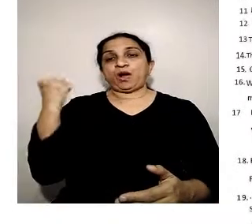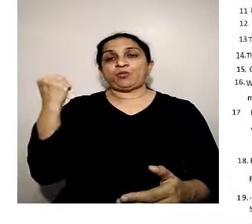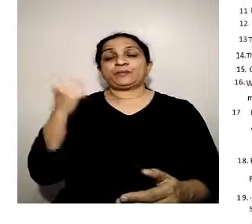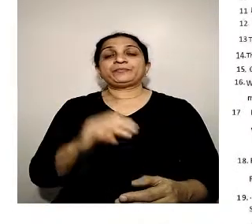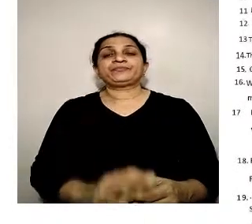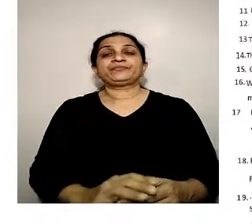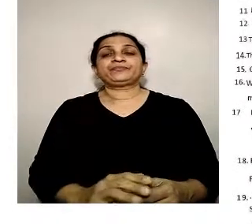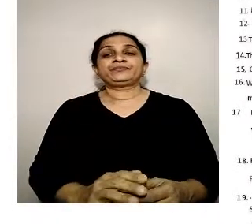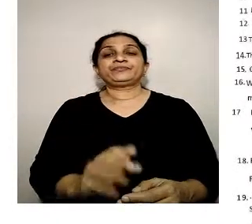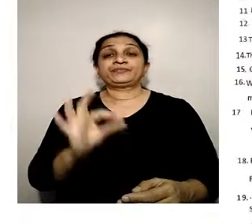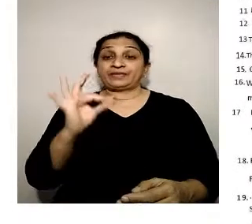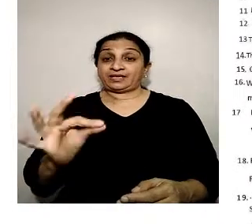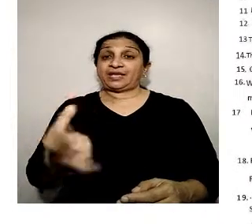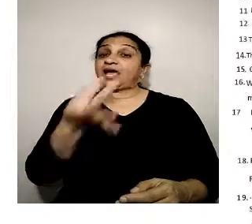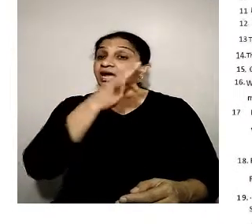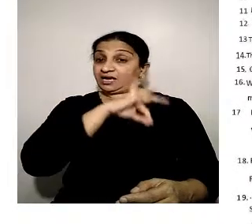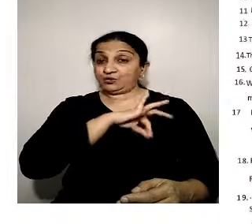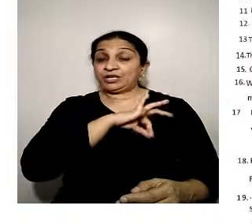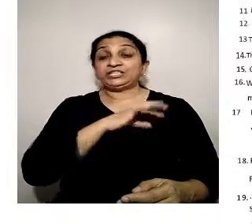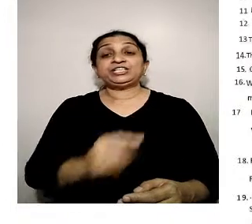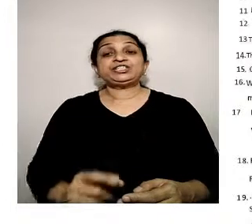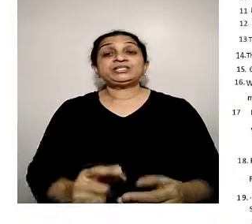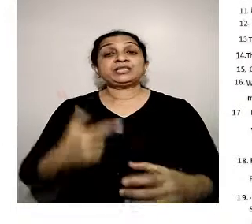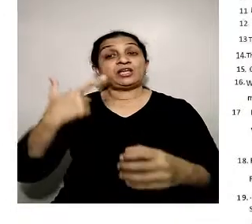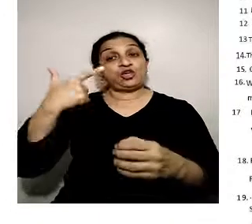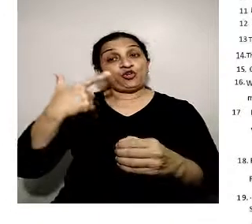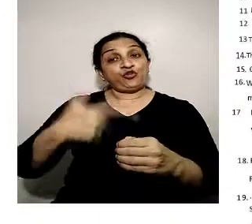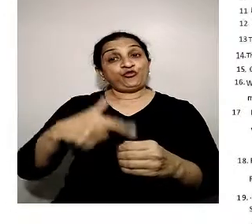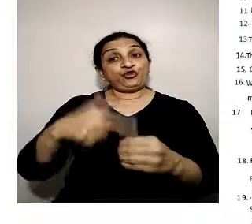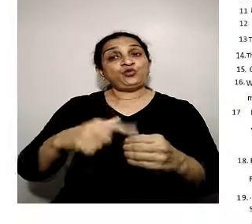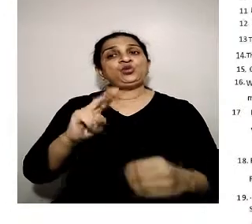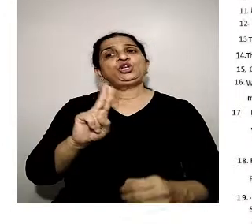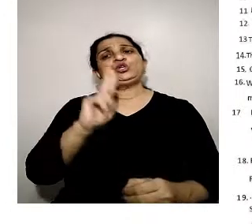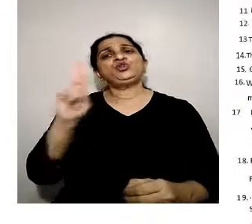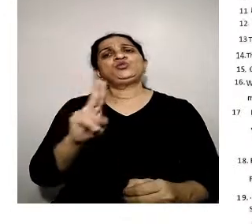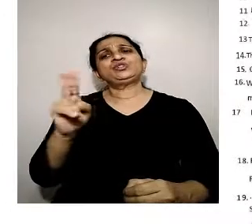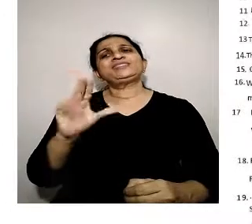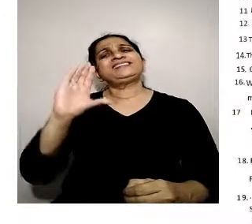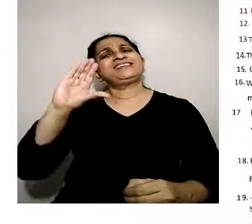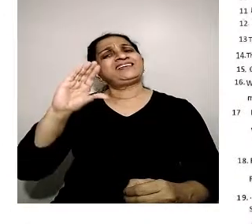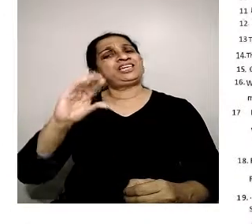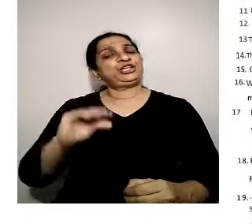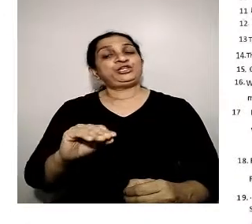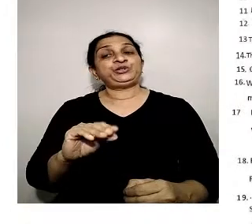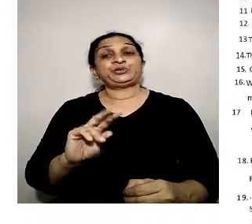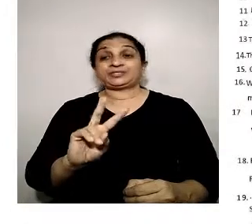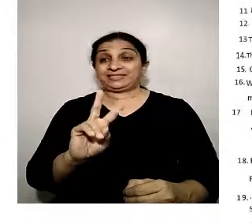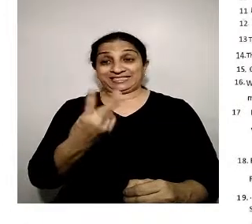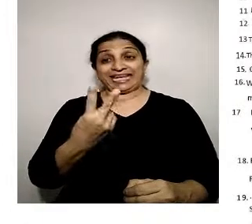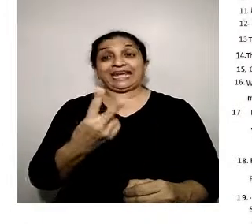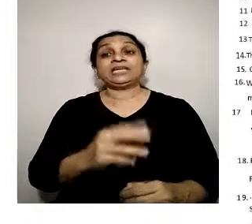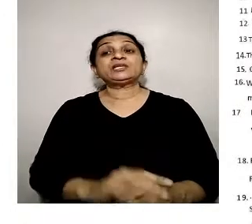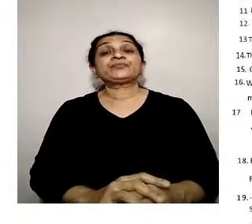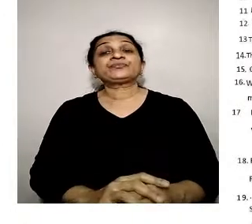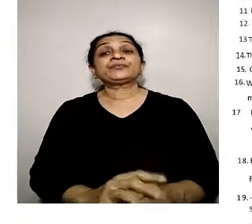to provide the power. Four. Advantages. One. Fuel consumption is reduced.